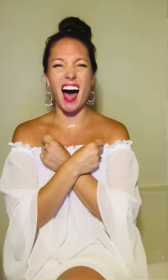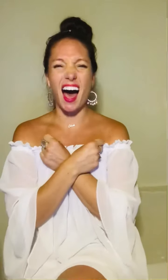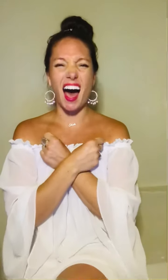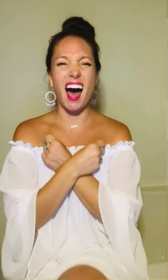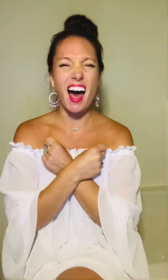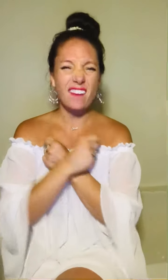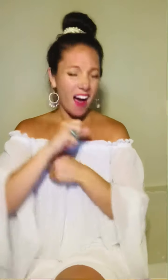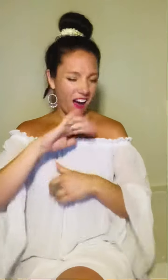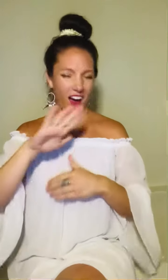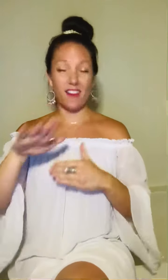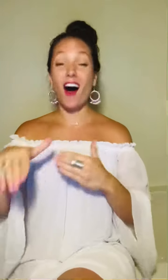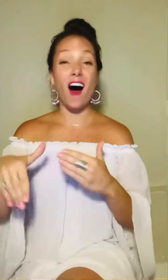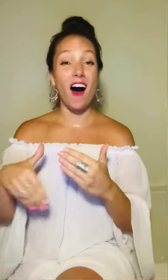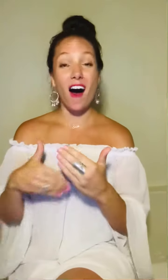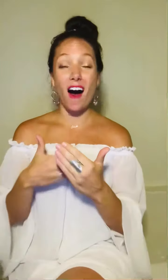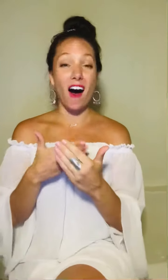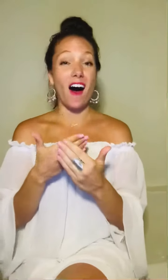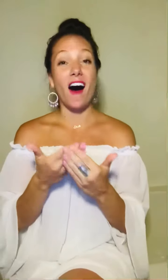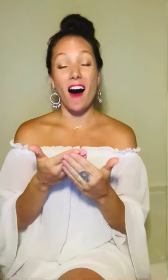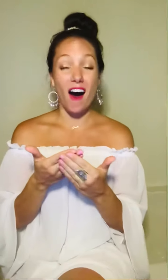of all